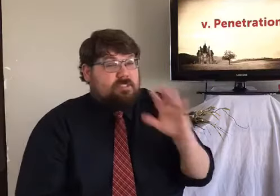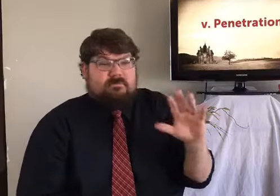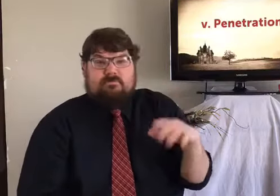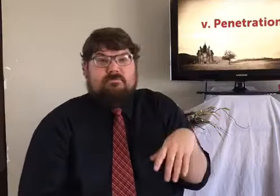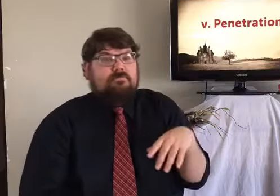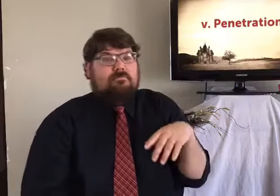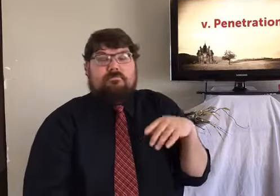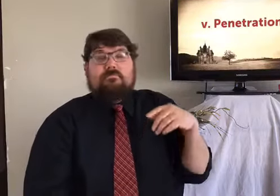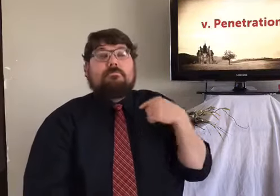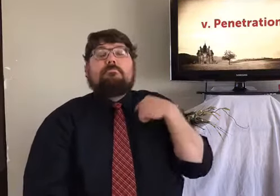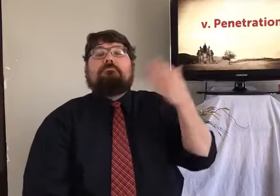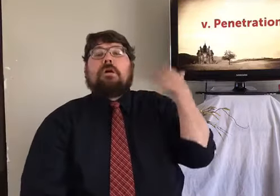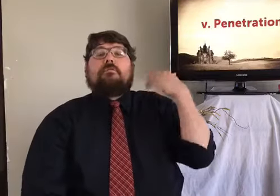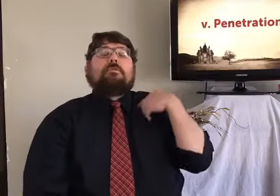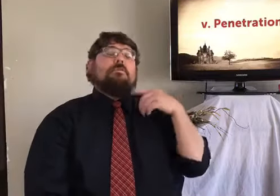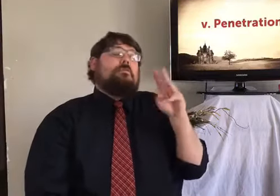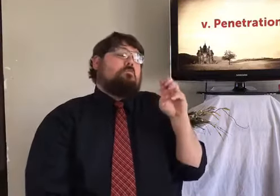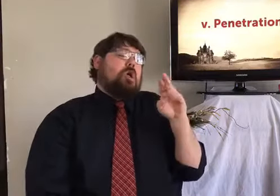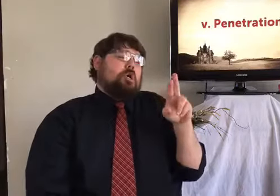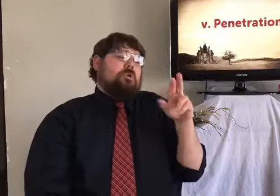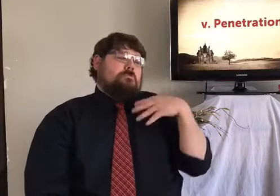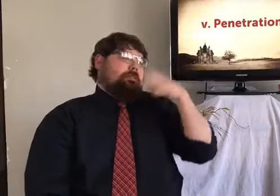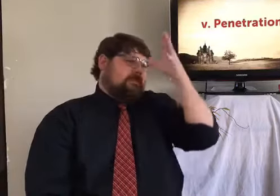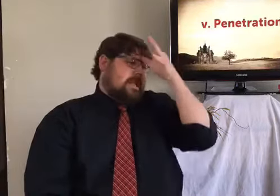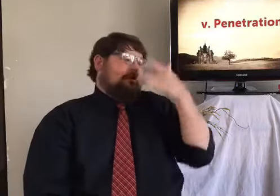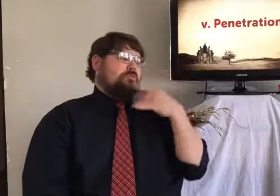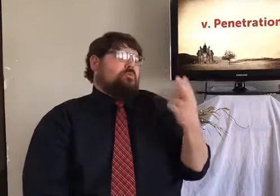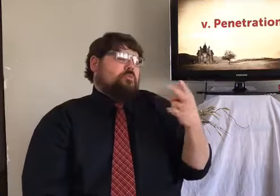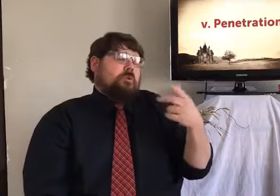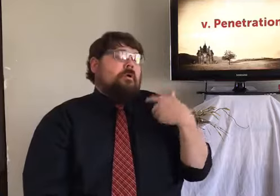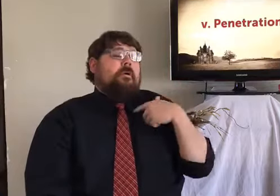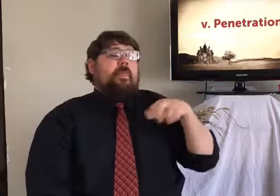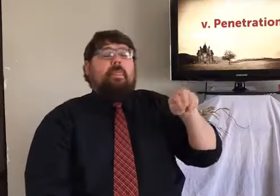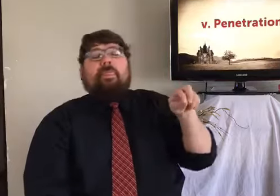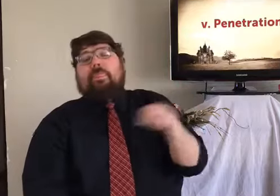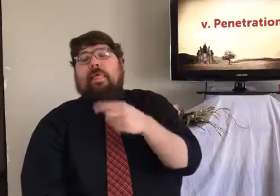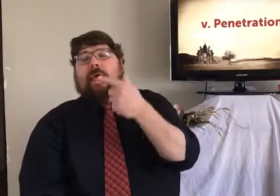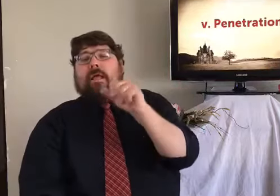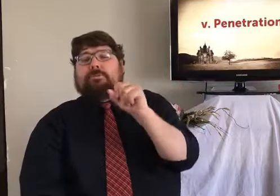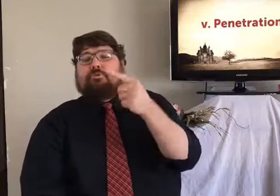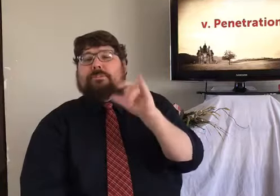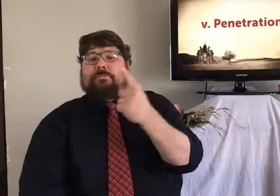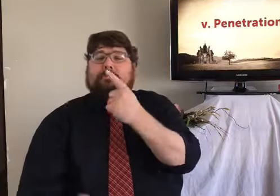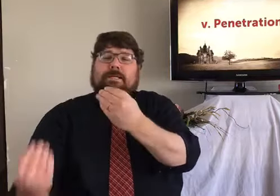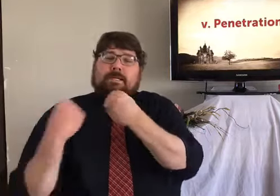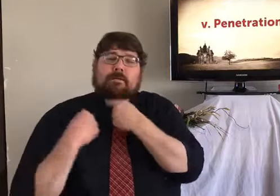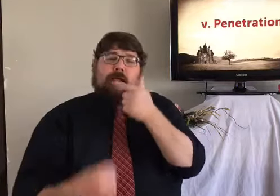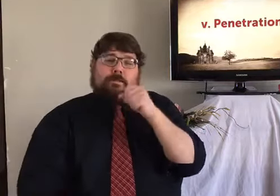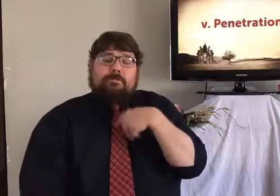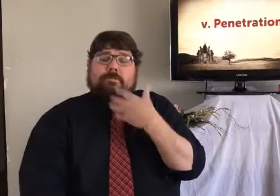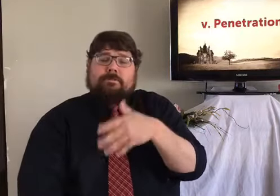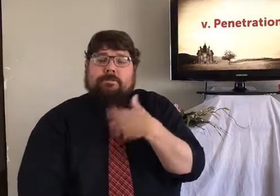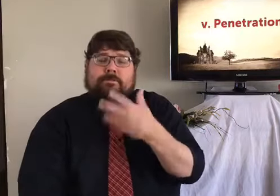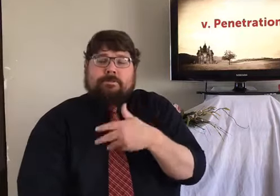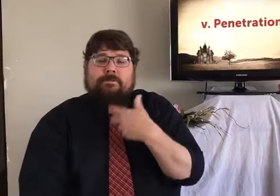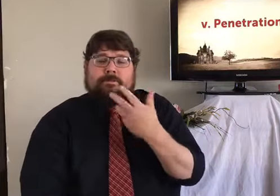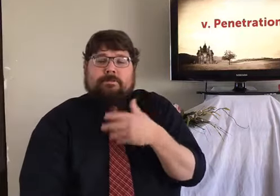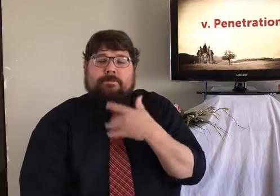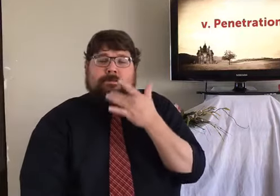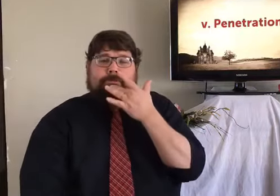Man, I love my Weber Grill. And my dad, someone gave me